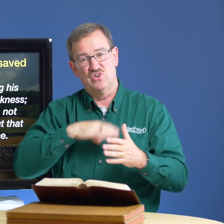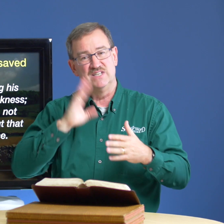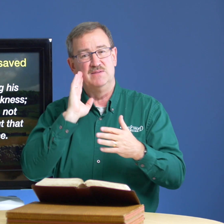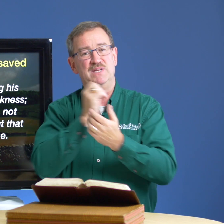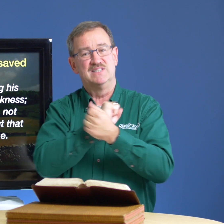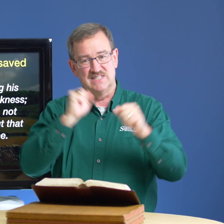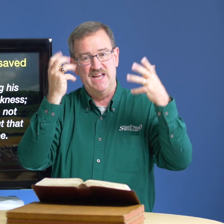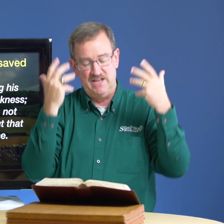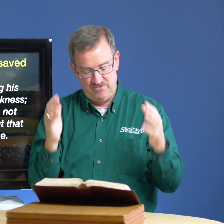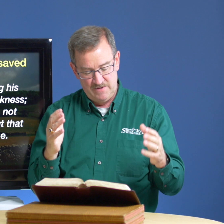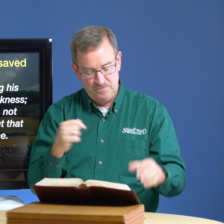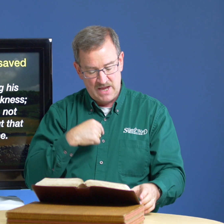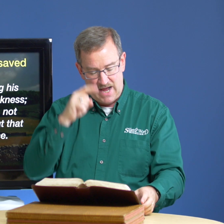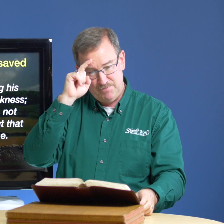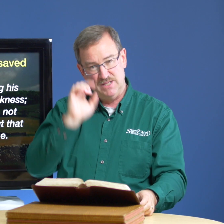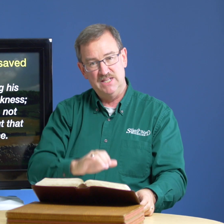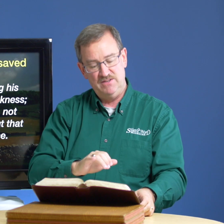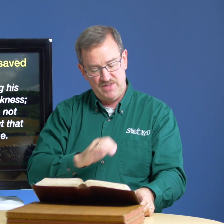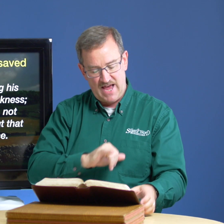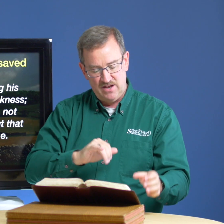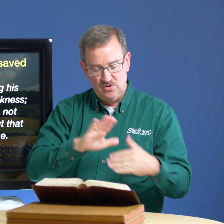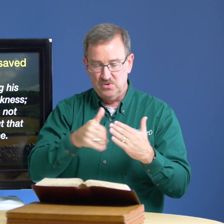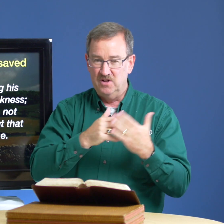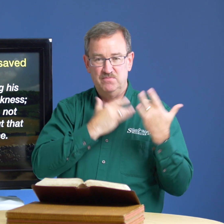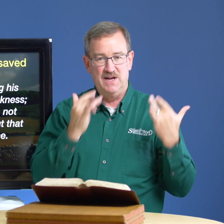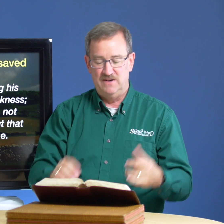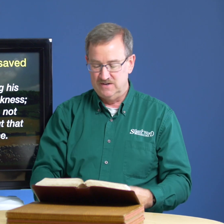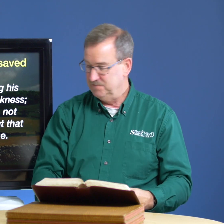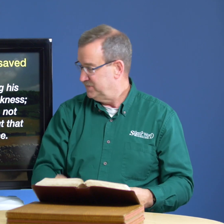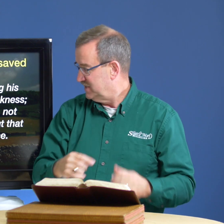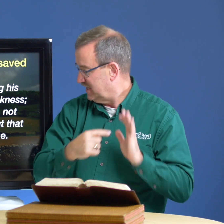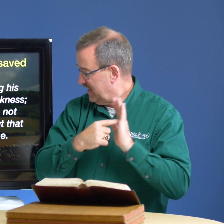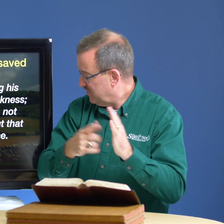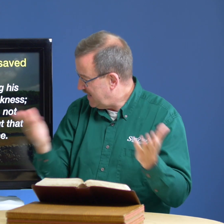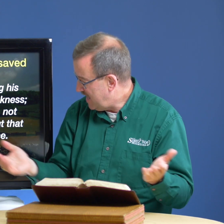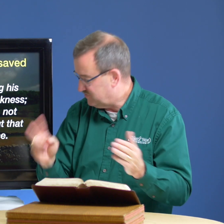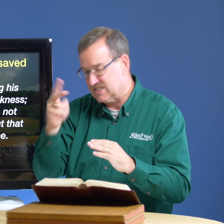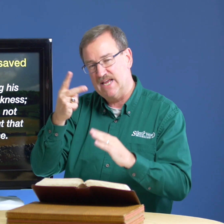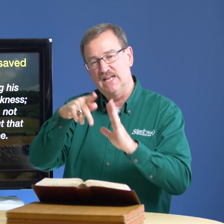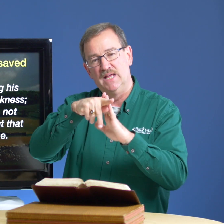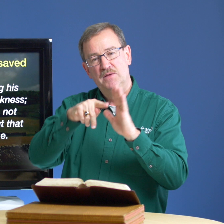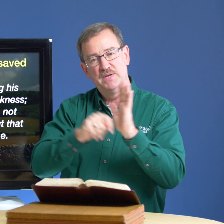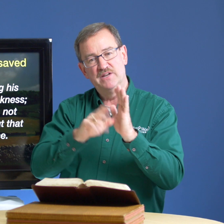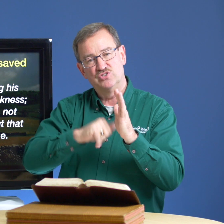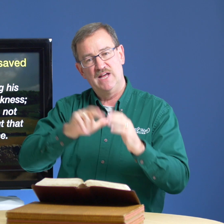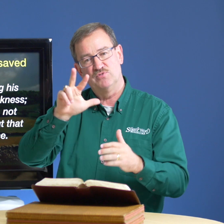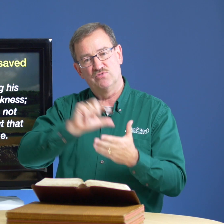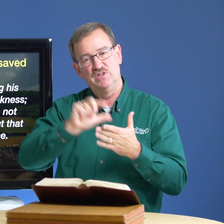christ and be saved i believe that with all of my heart here i have second peter chapter 3